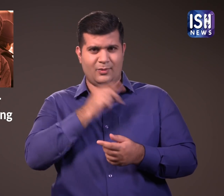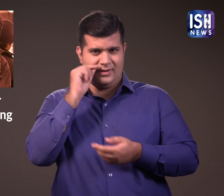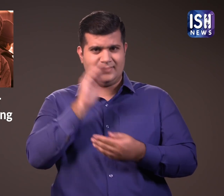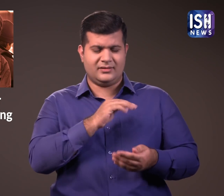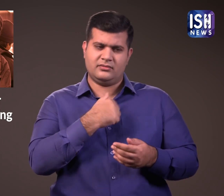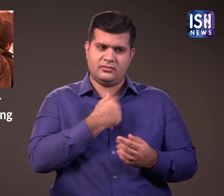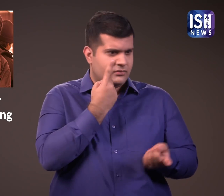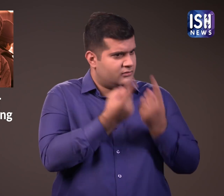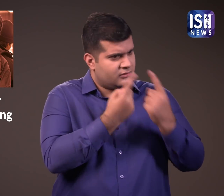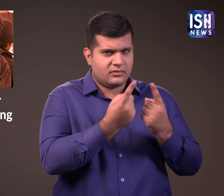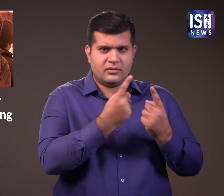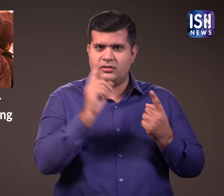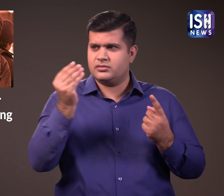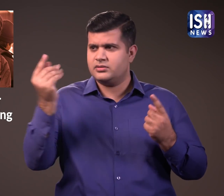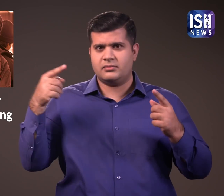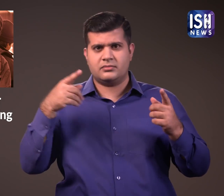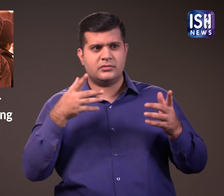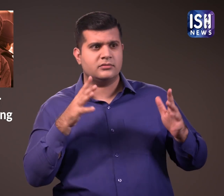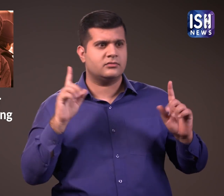So son as someone is following them.